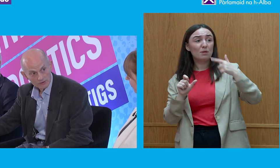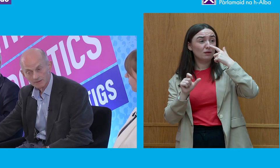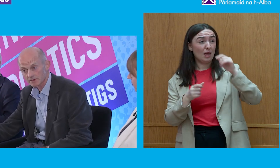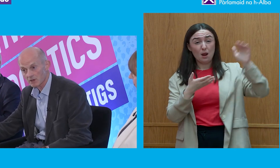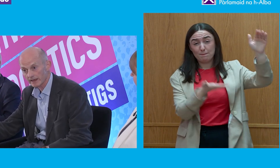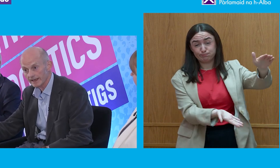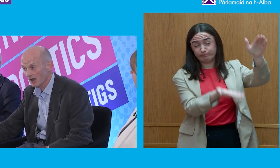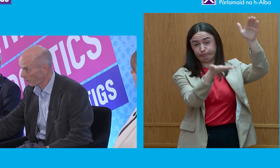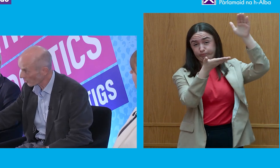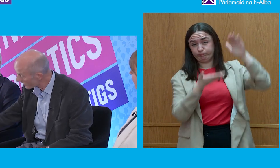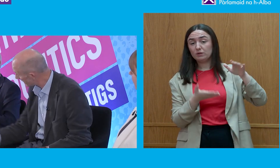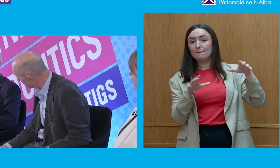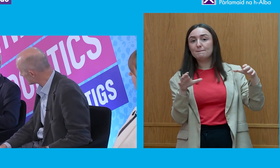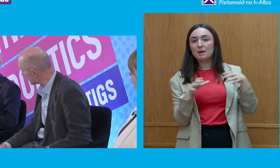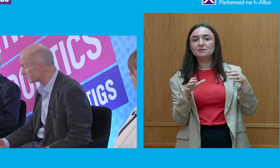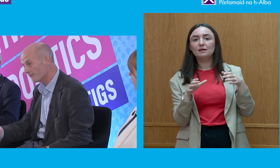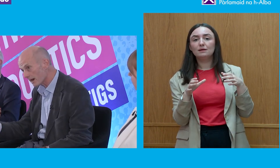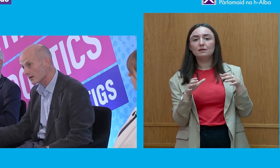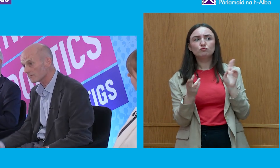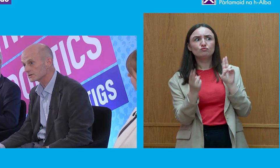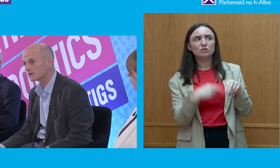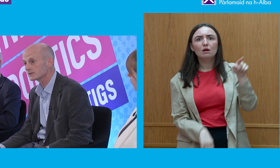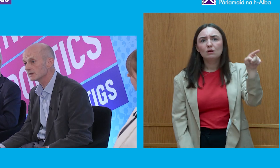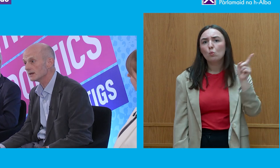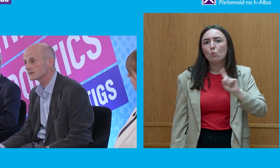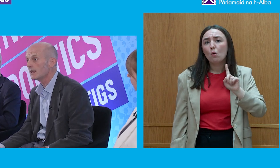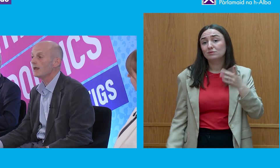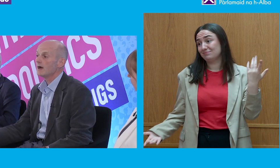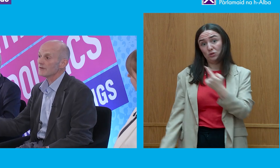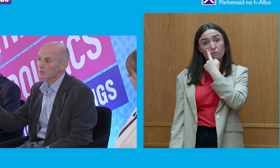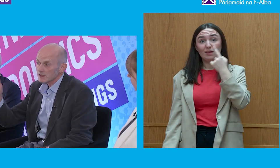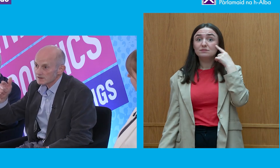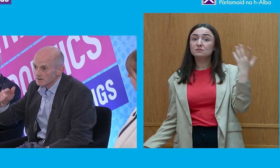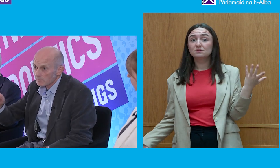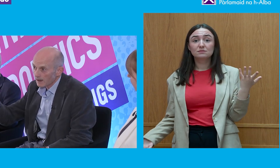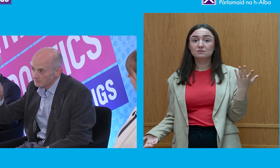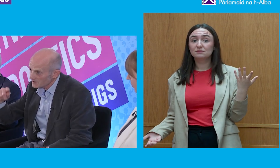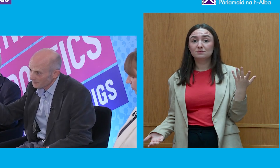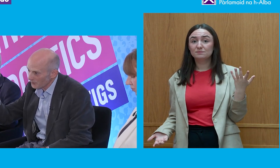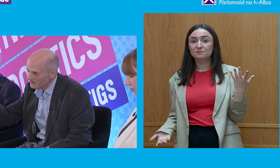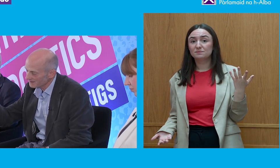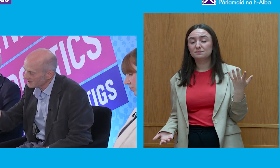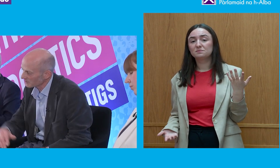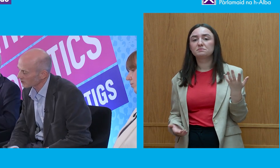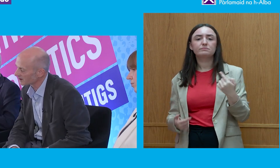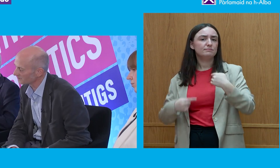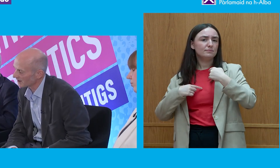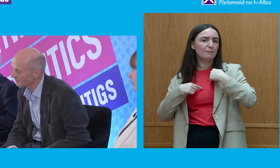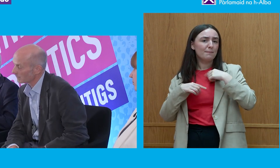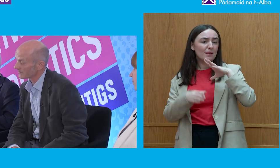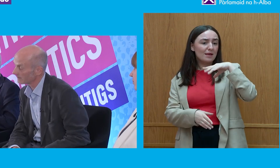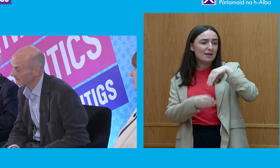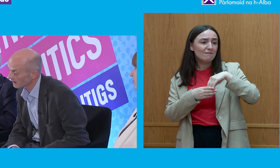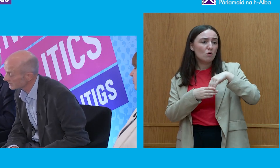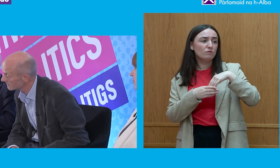such huge sums of money? What do they get in return? It's a very obvious question to ask. And the reason I was involved in some of the work on